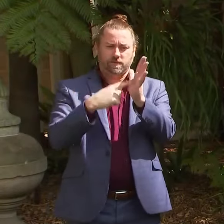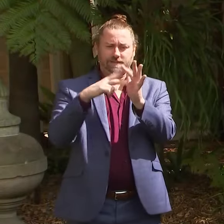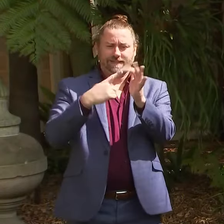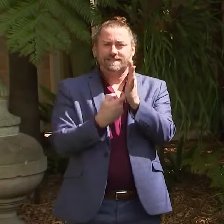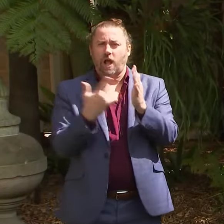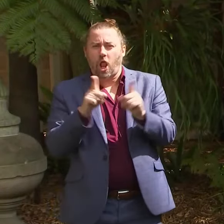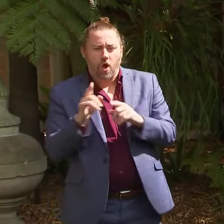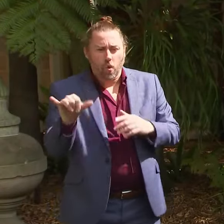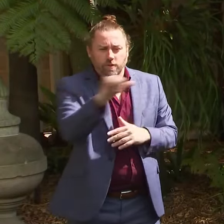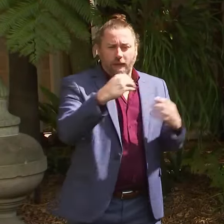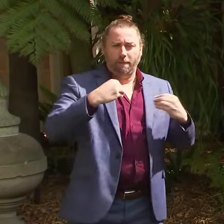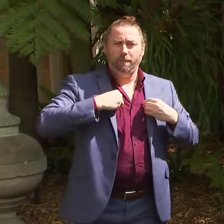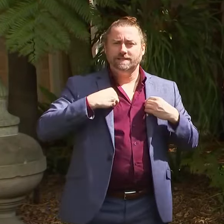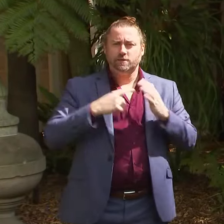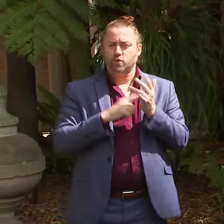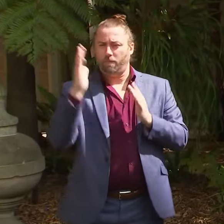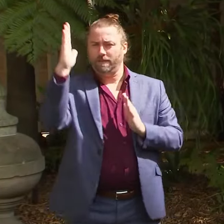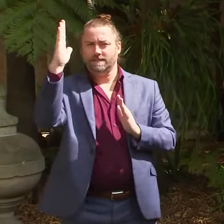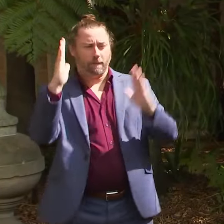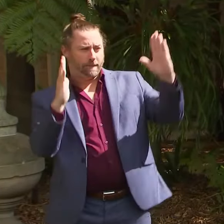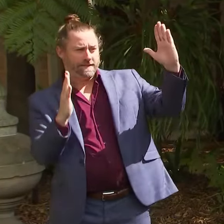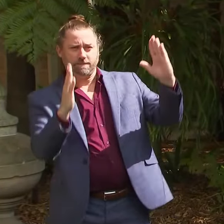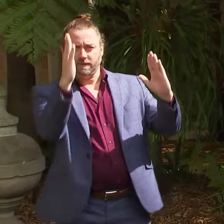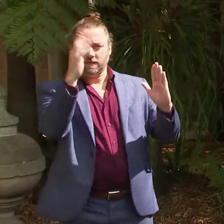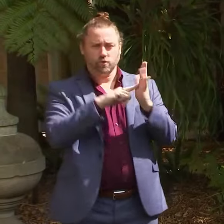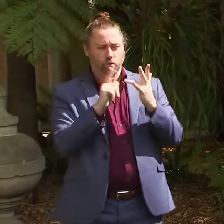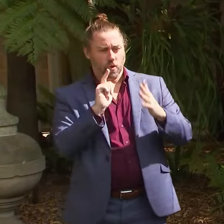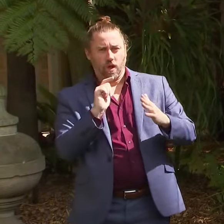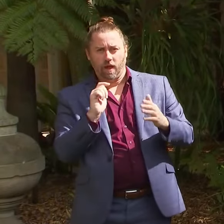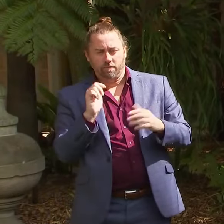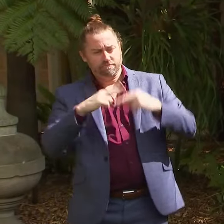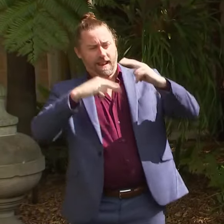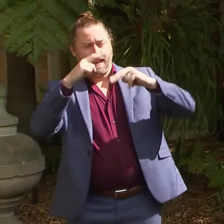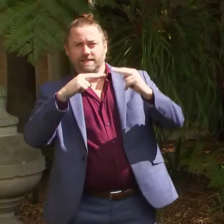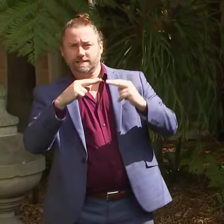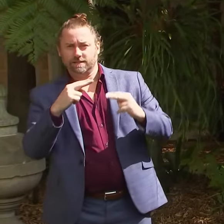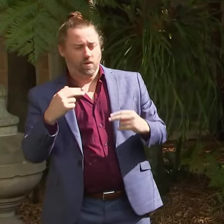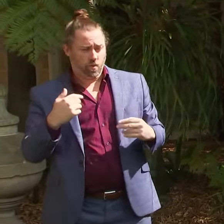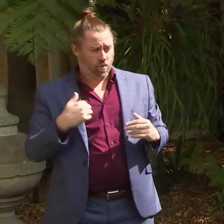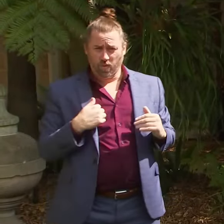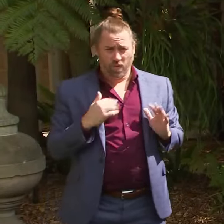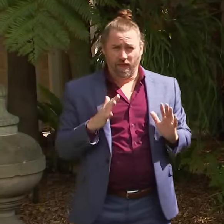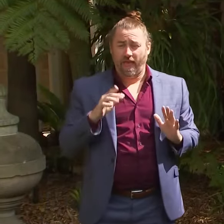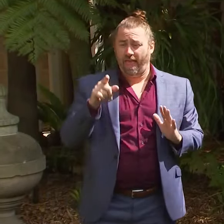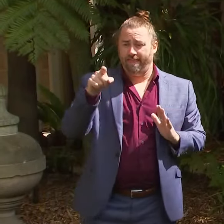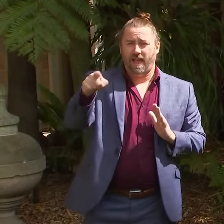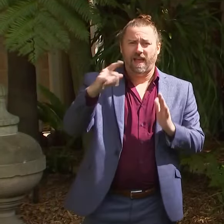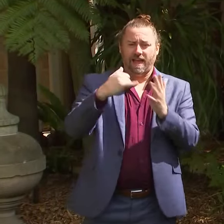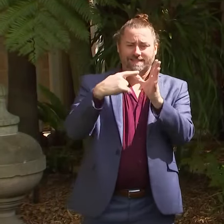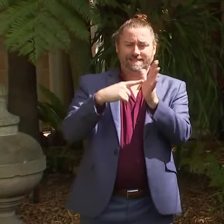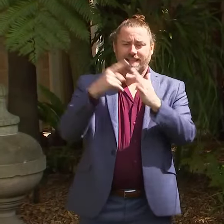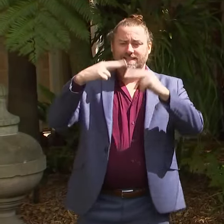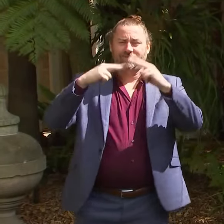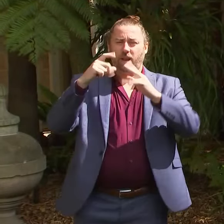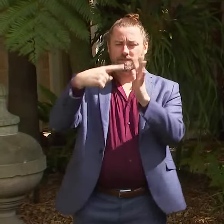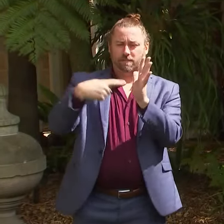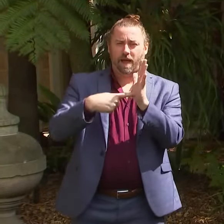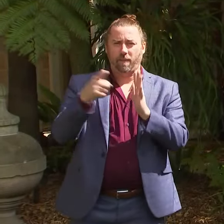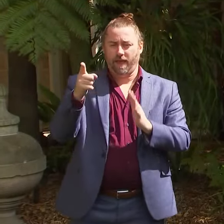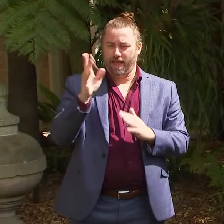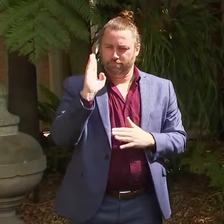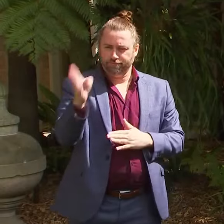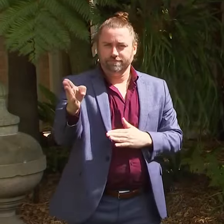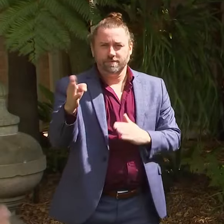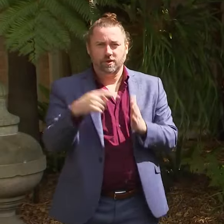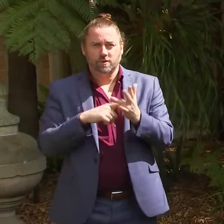Again, I'm not going to comment on a process that was run under another department. I don't know. The Deputy Premier